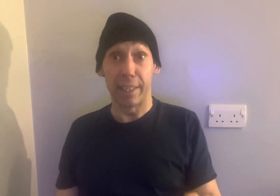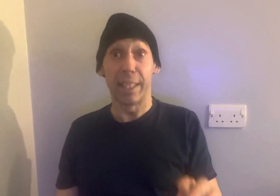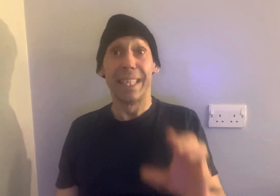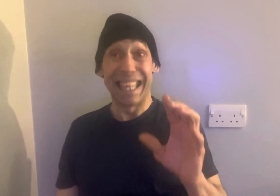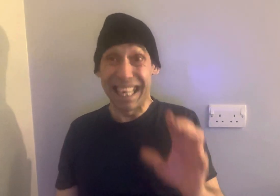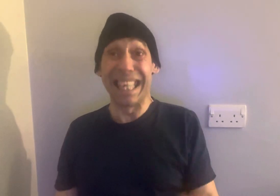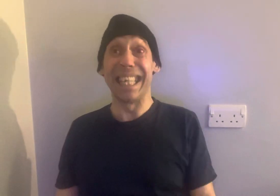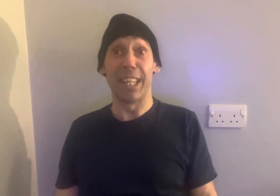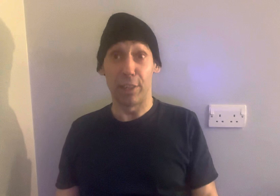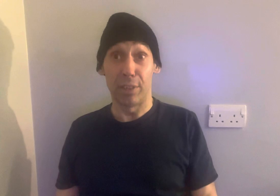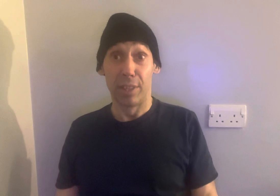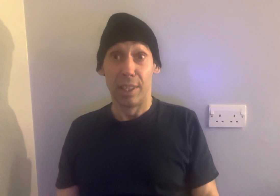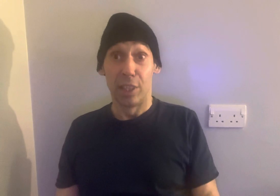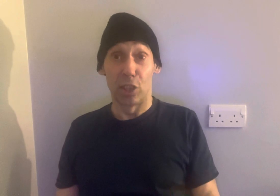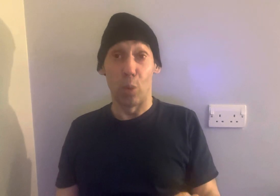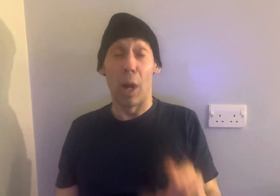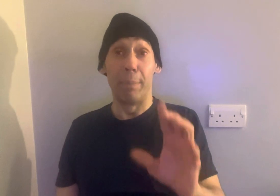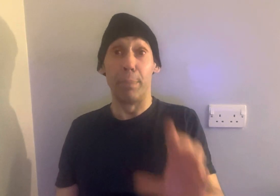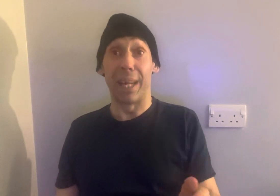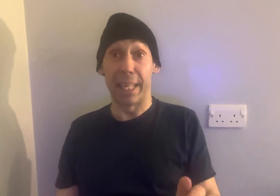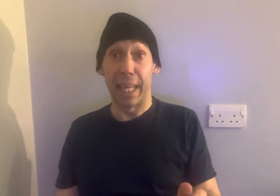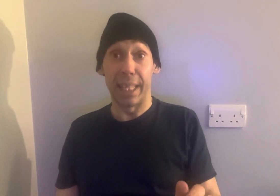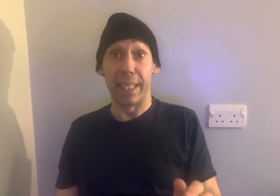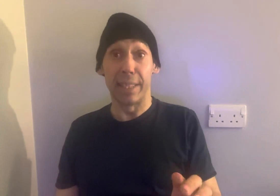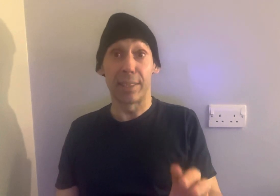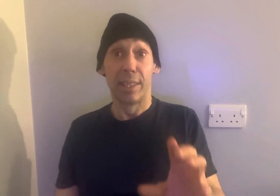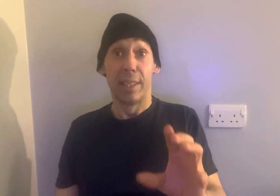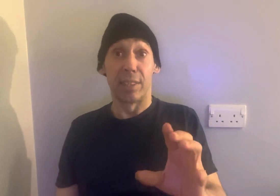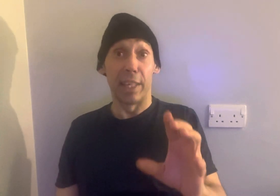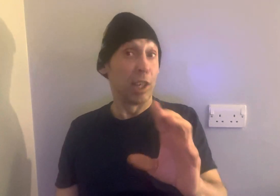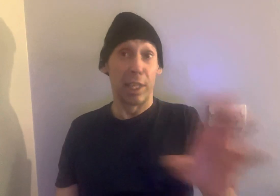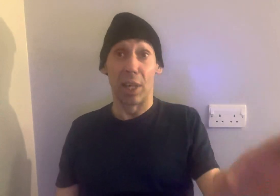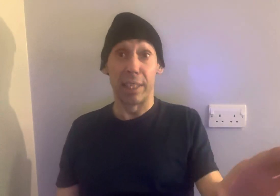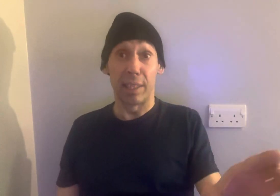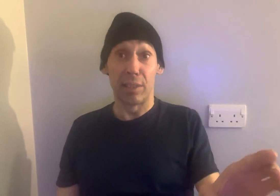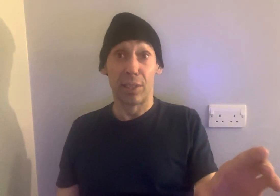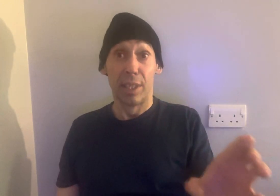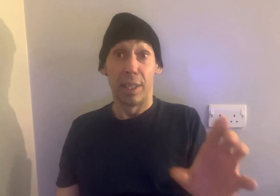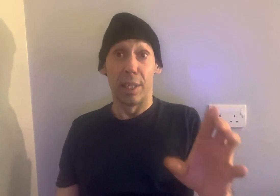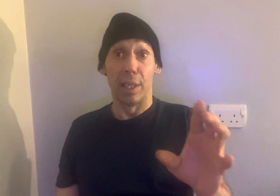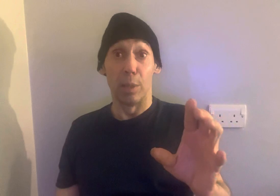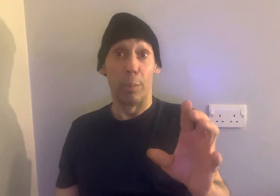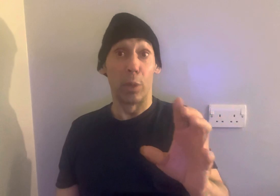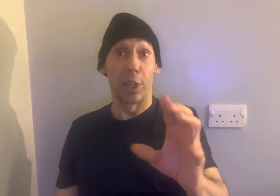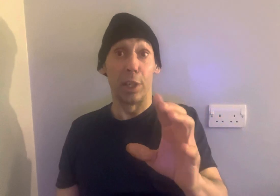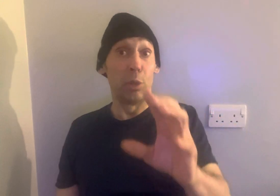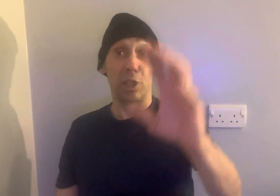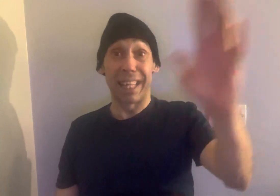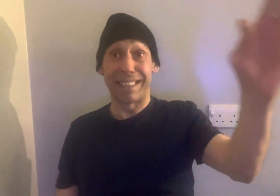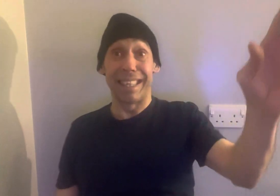in England. So what I mean by that is, say, the early 90s, when we're looking at New Jack City,